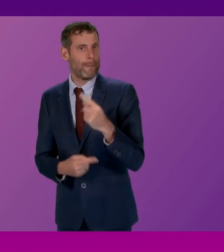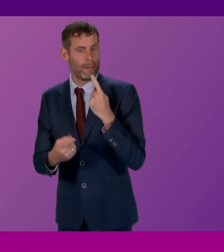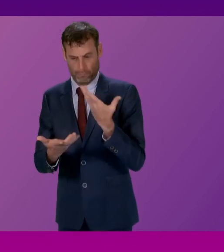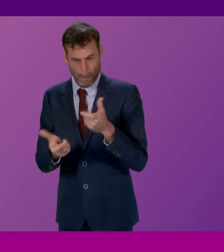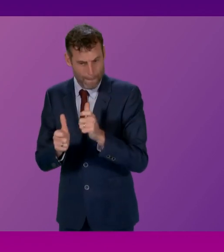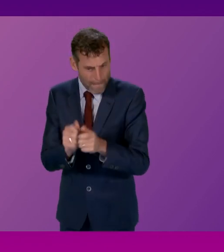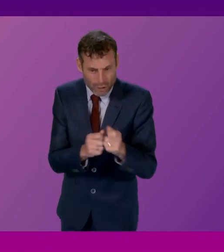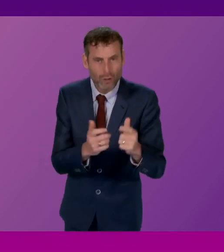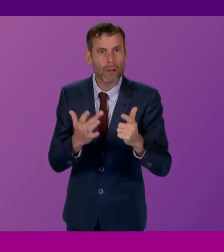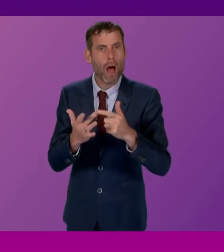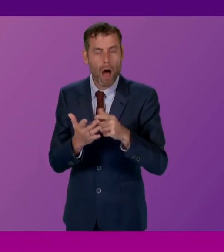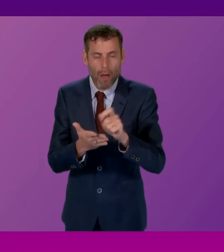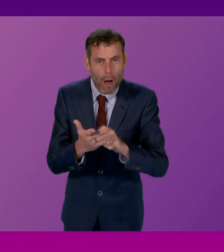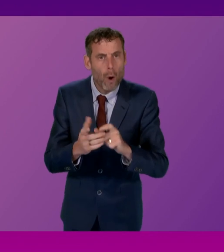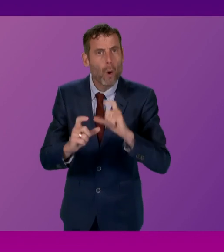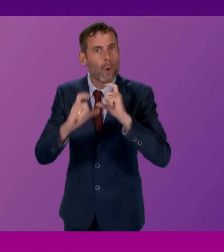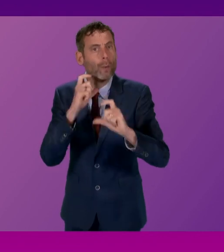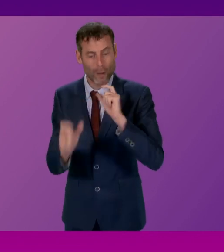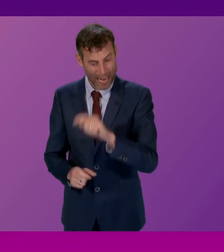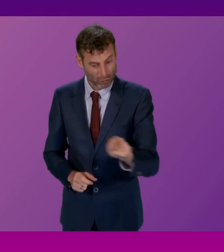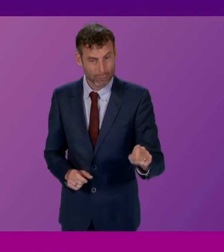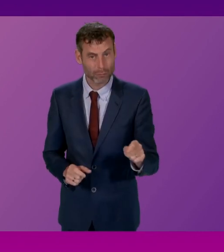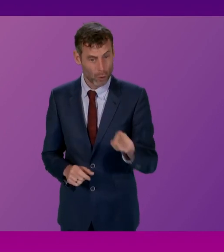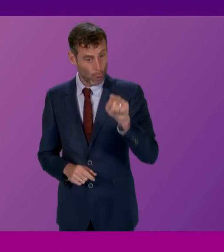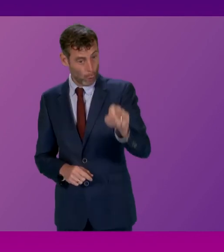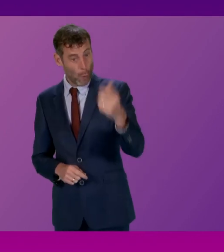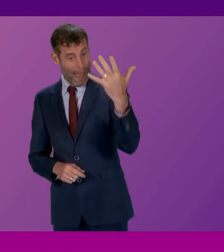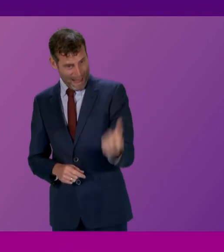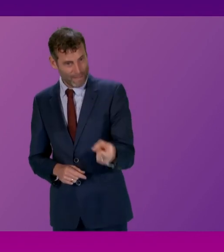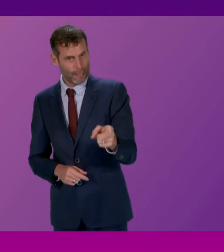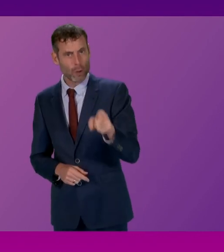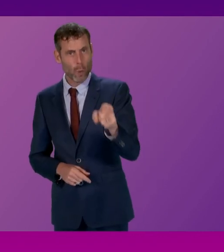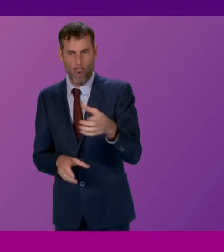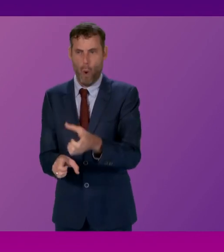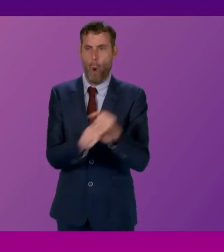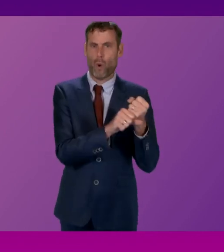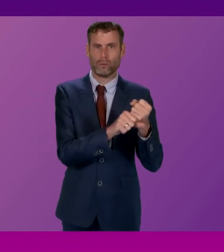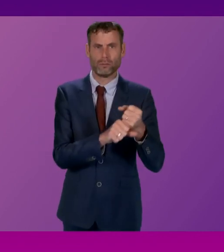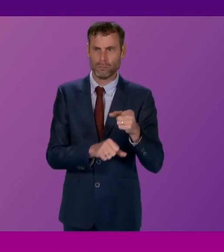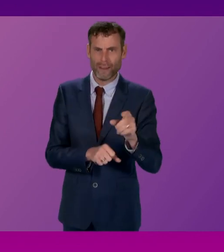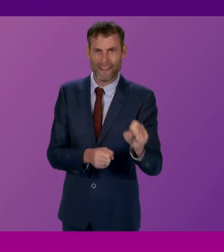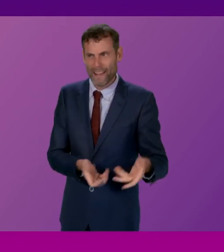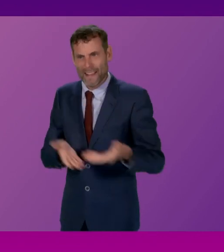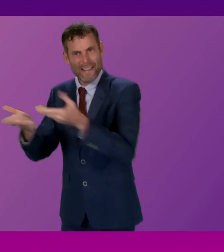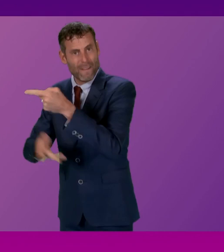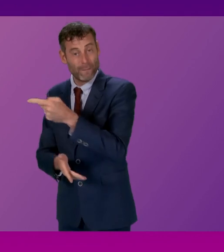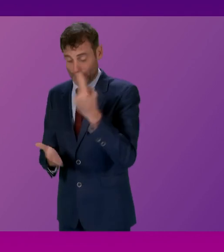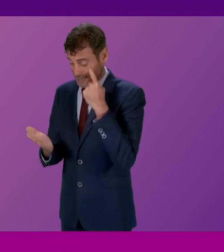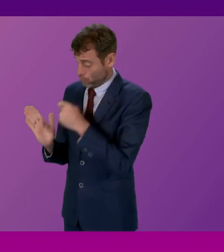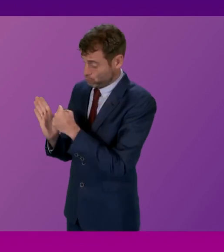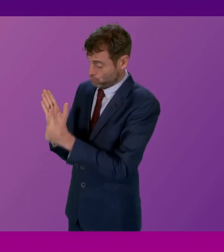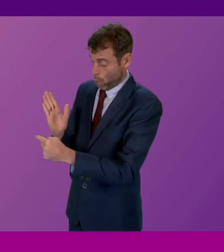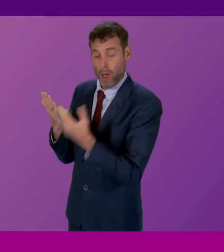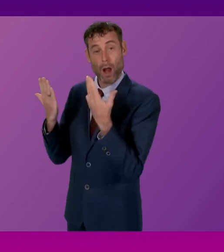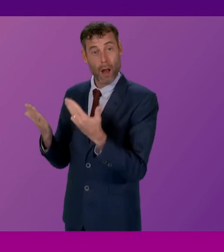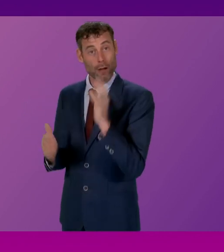messaging material, either in its own possession or in the possession of the individuals whose individual Rule 9 requests are being handled